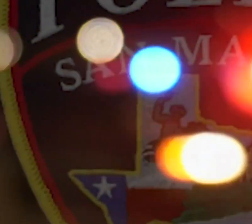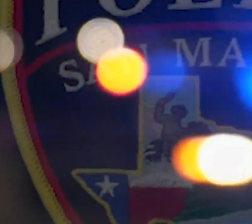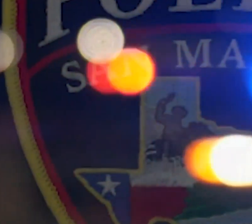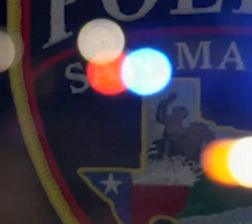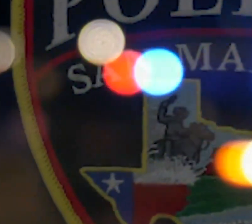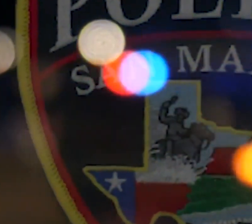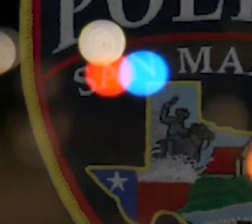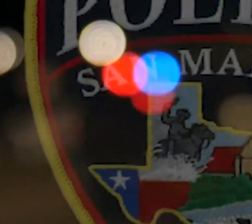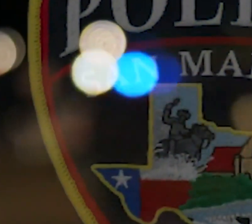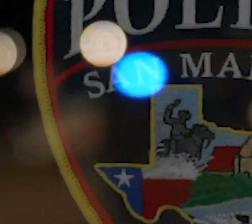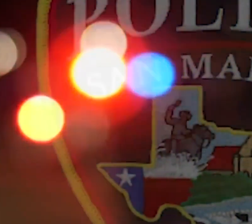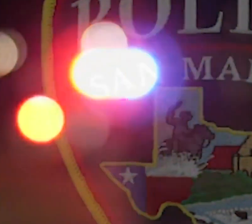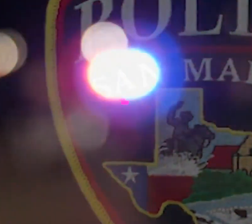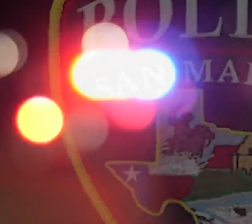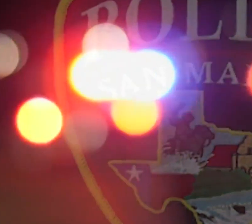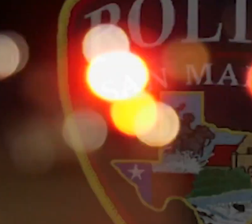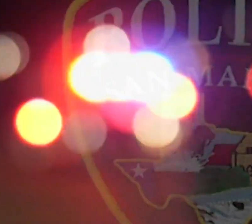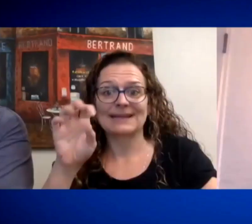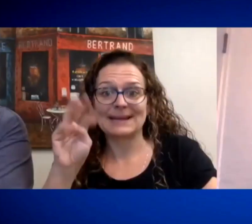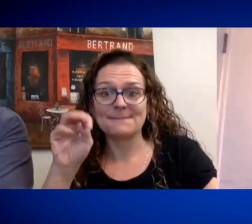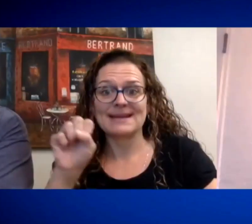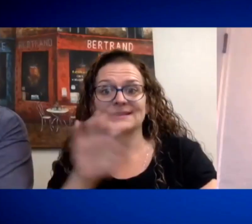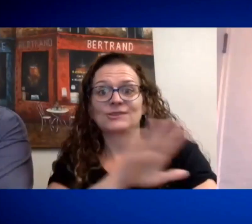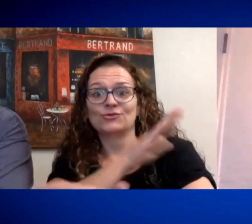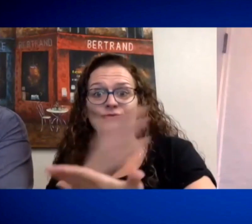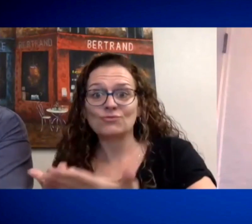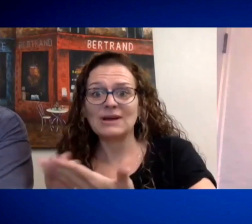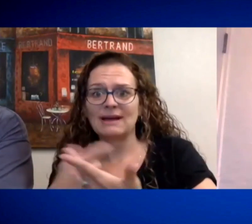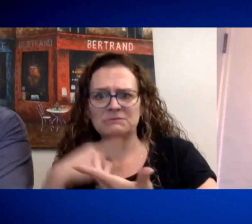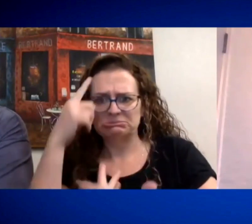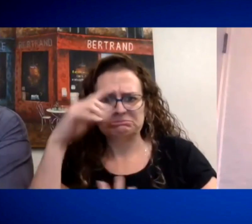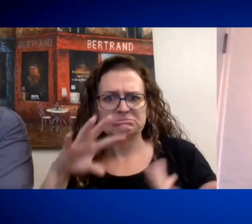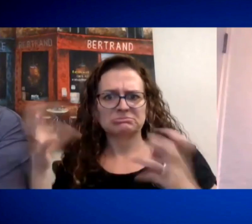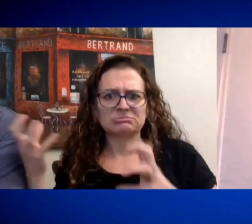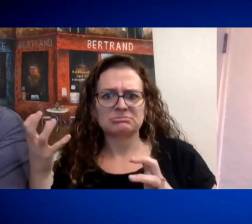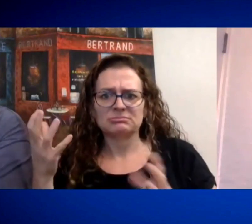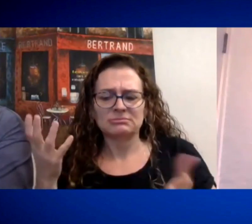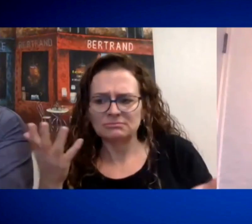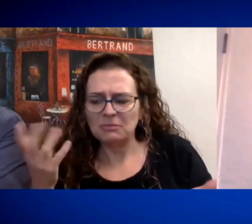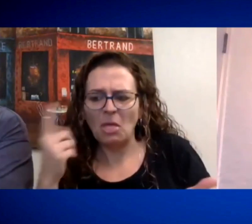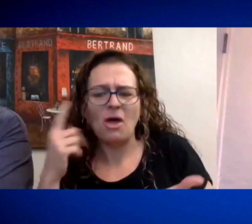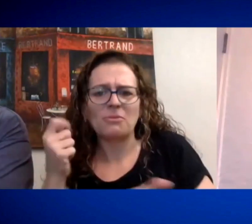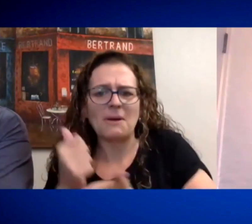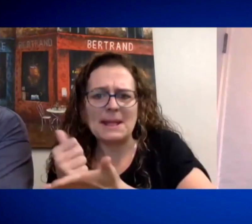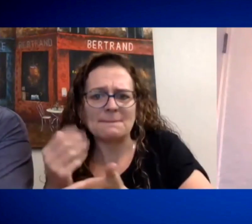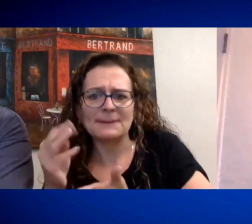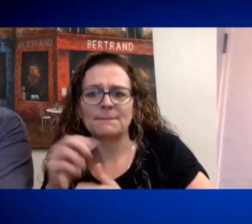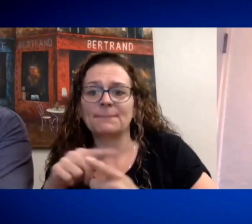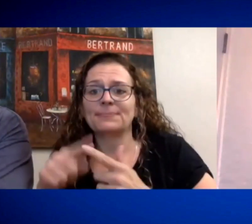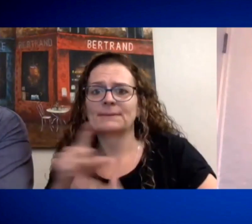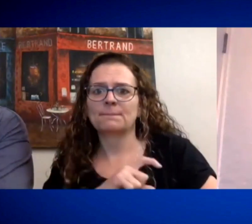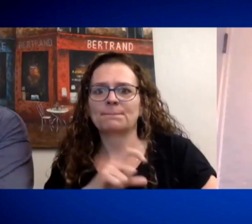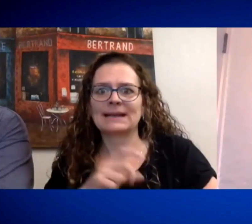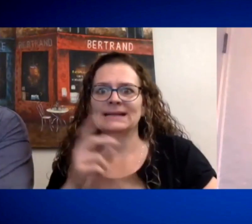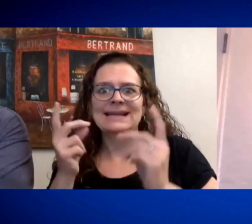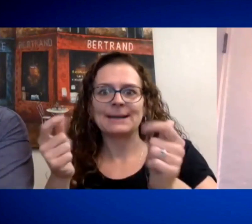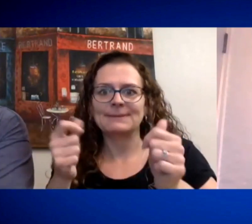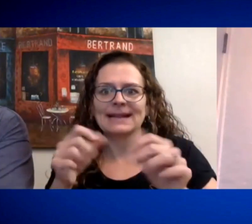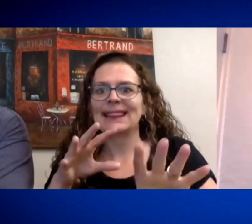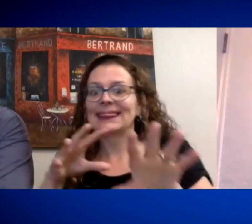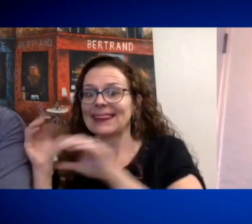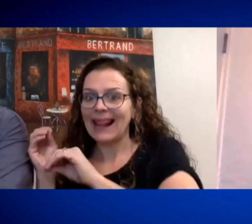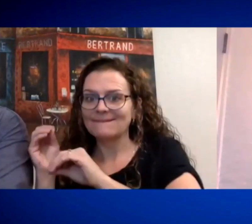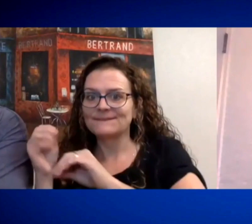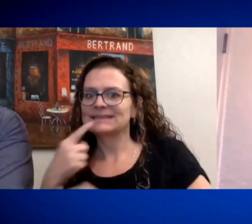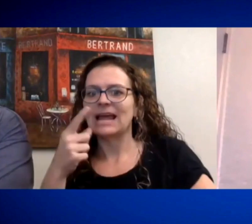also tried telling police her husband is deaf. It already too late by the time E.M.S. had arrived. I was completely confused. I thought